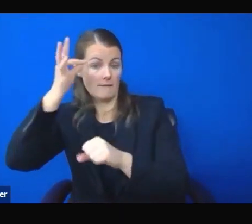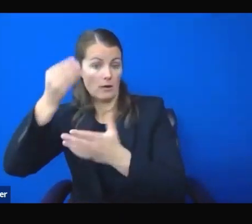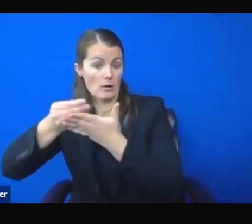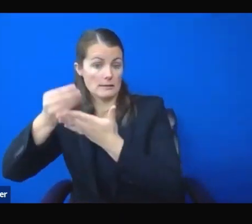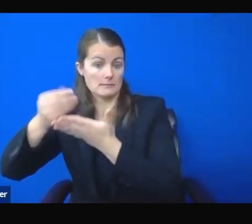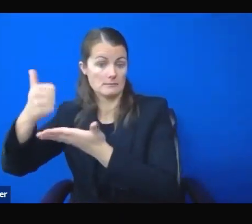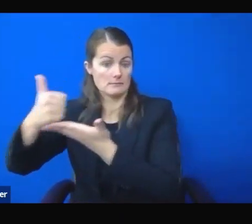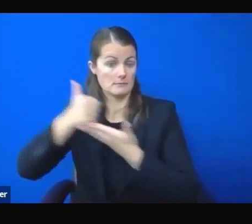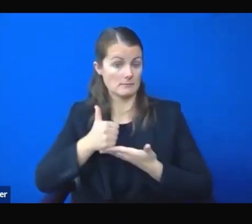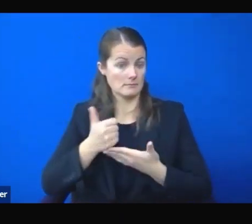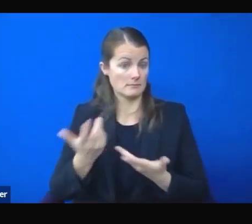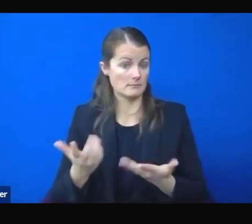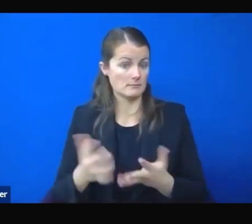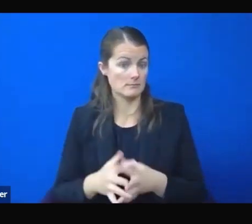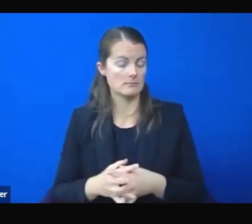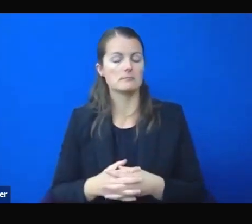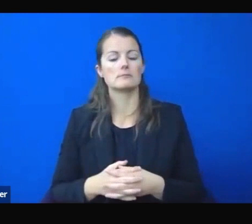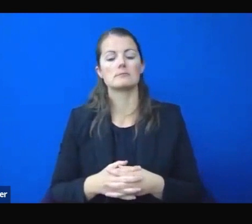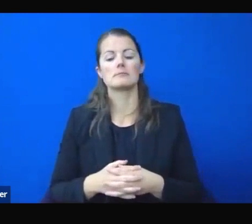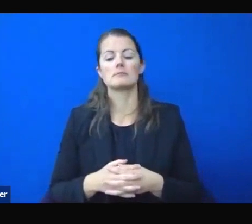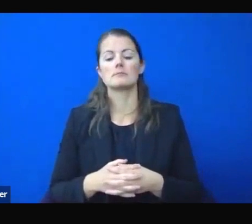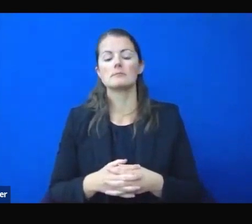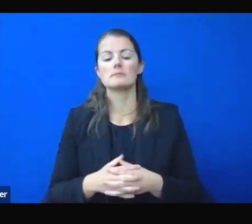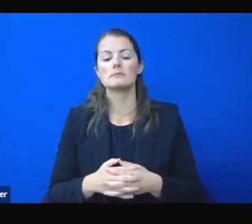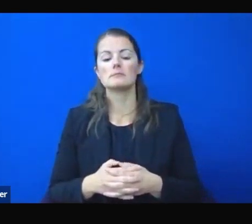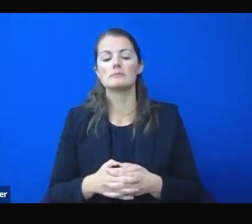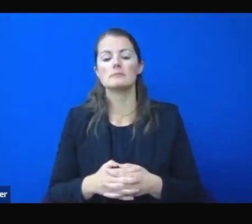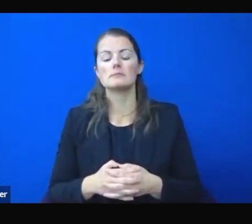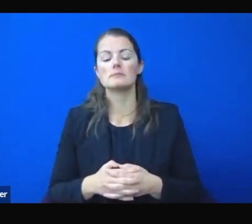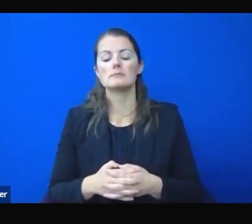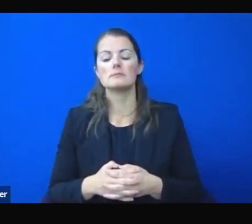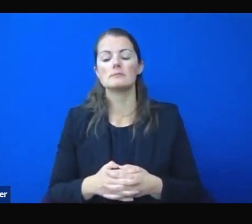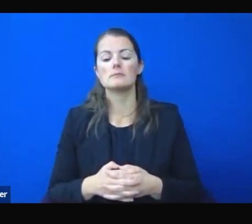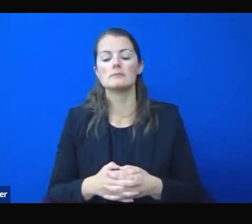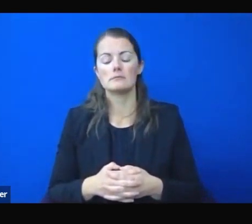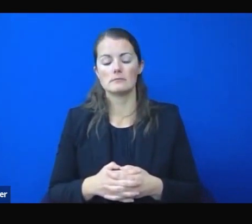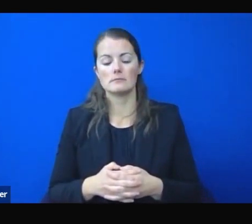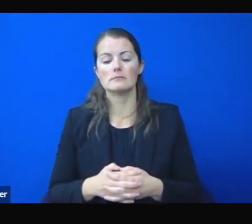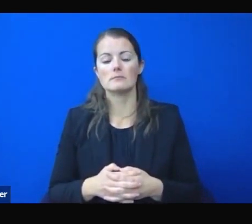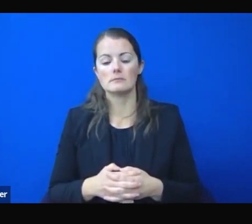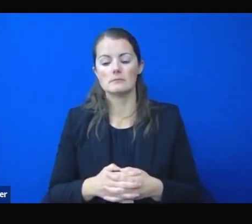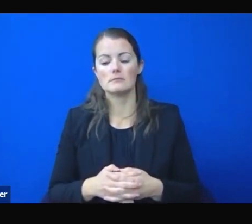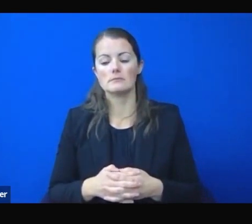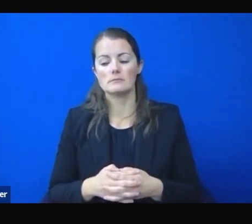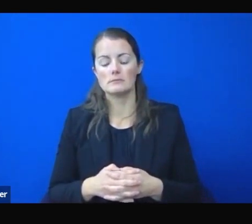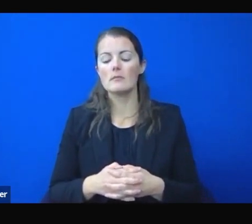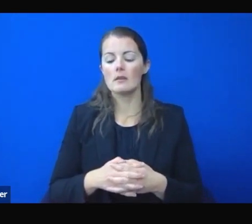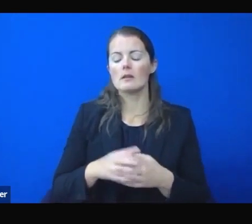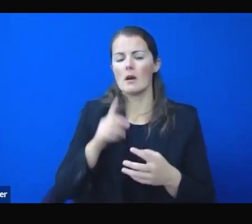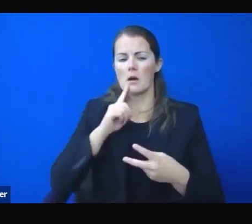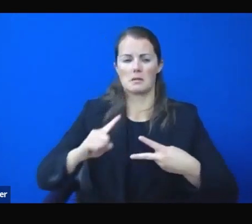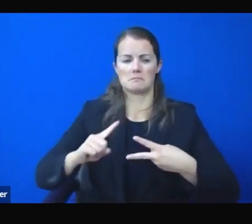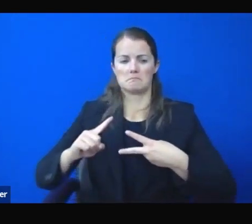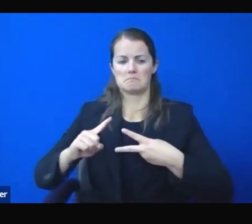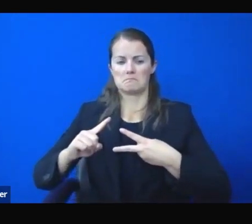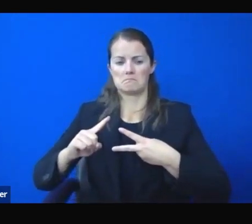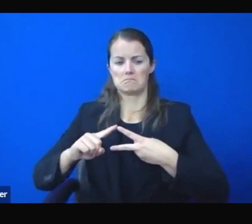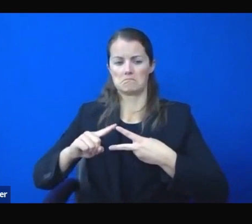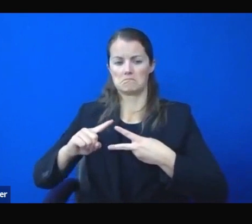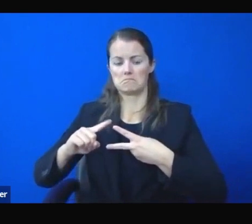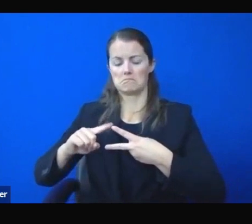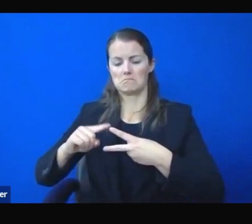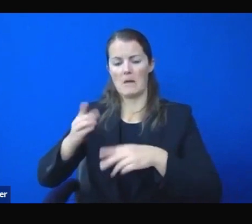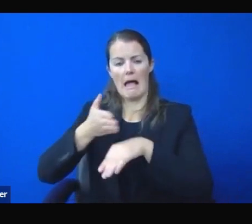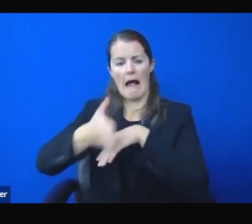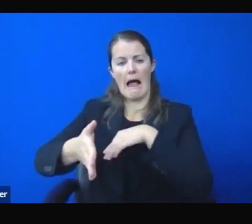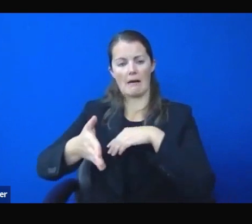put into place after the end of the third to one month extension of the pause. That will depend on our numbers at